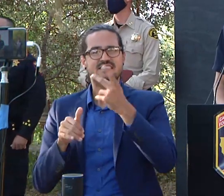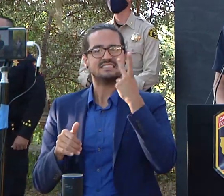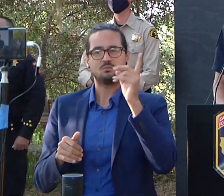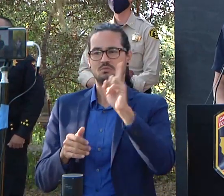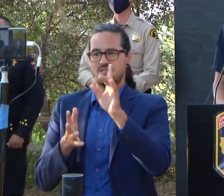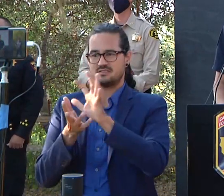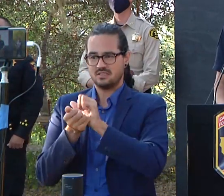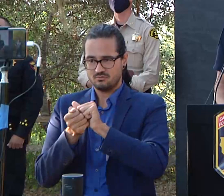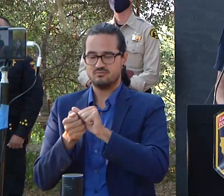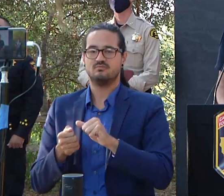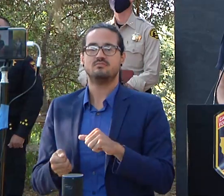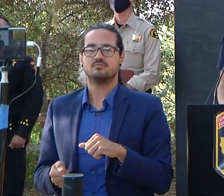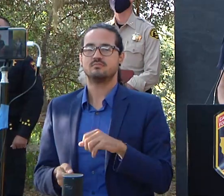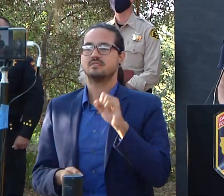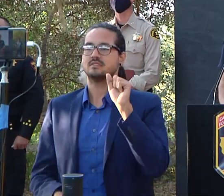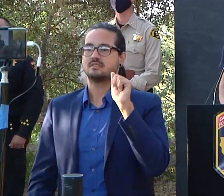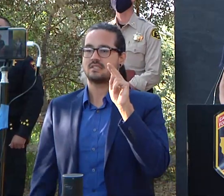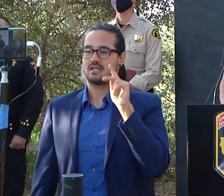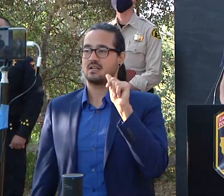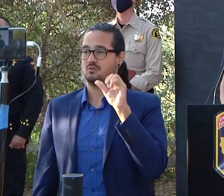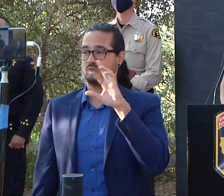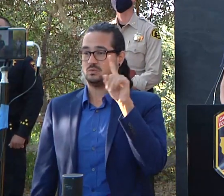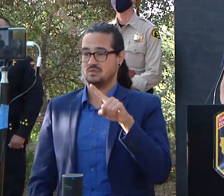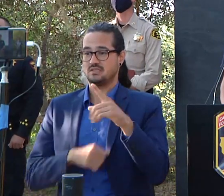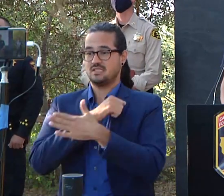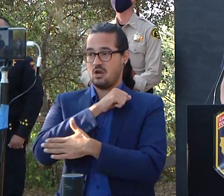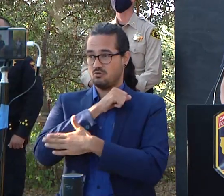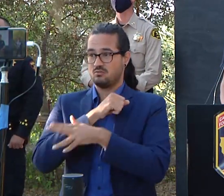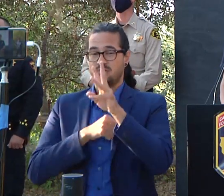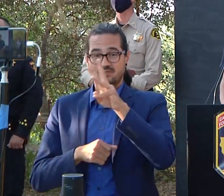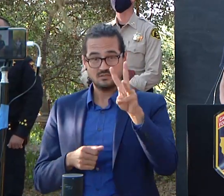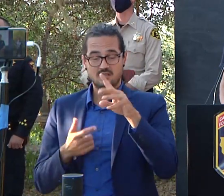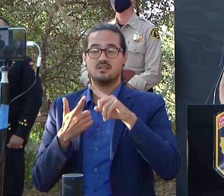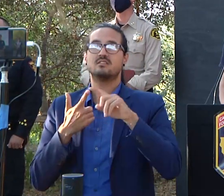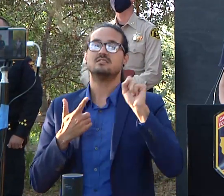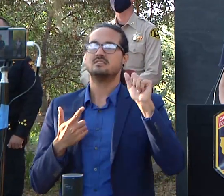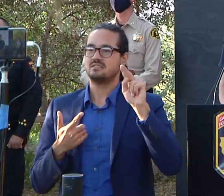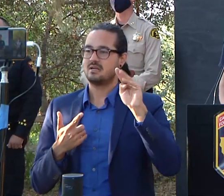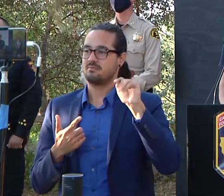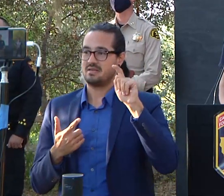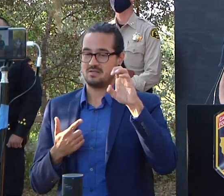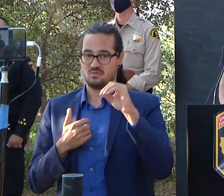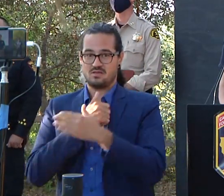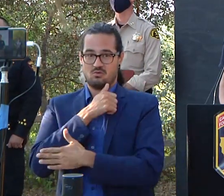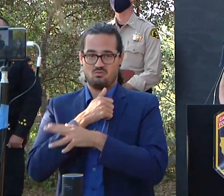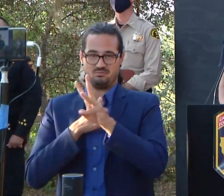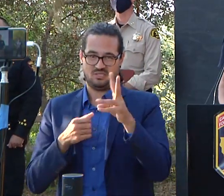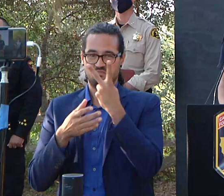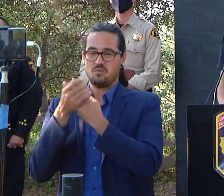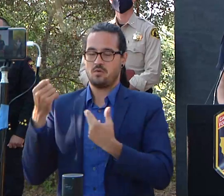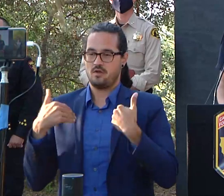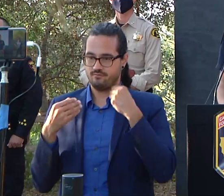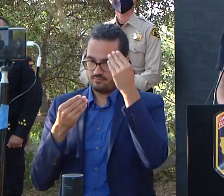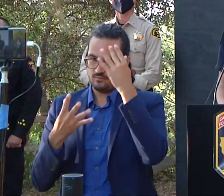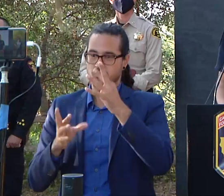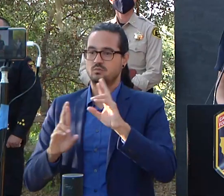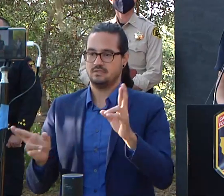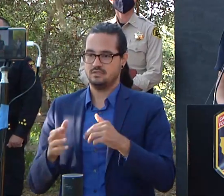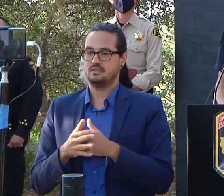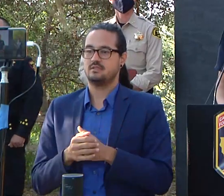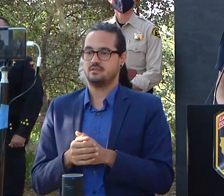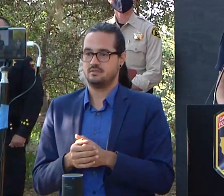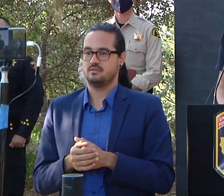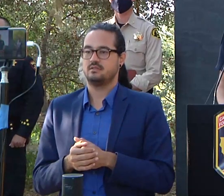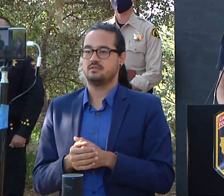county through the county website and san mateo county through their their county website with that there's still over 50 000 people who are